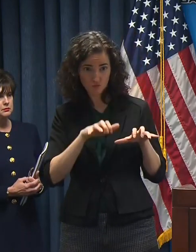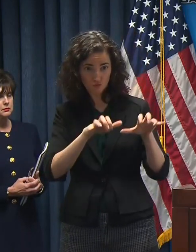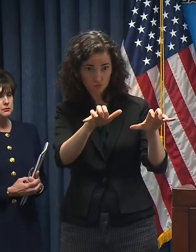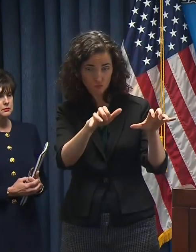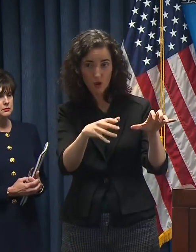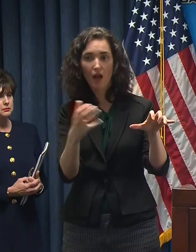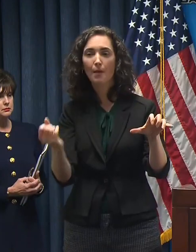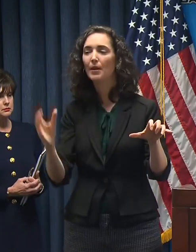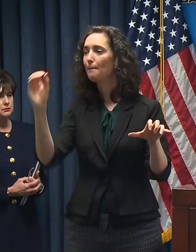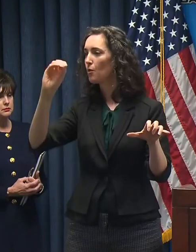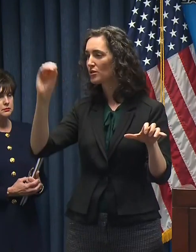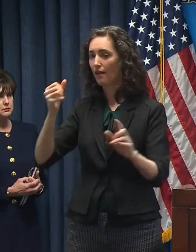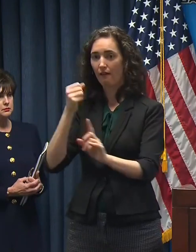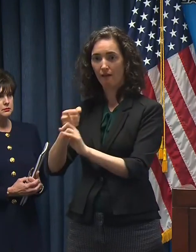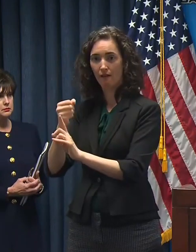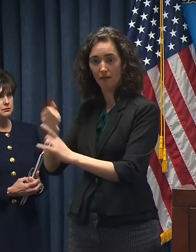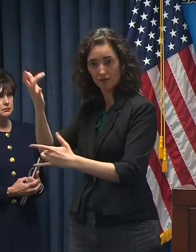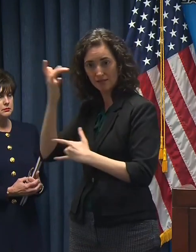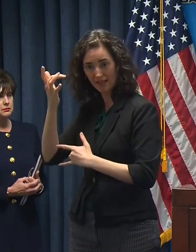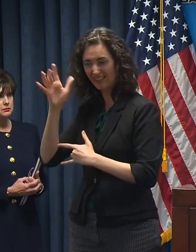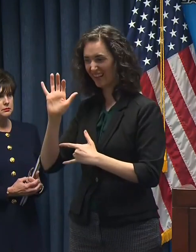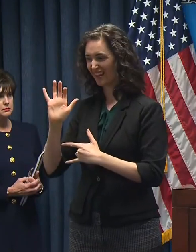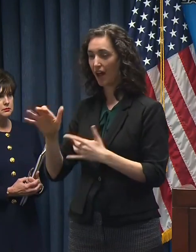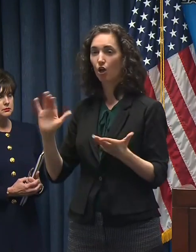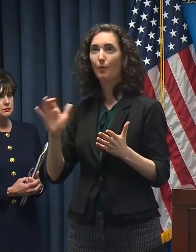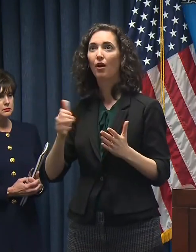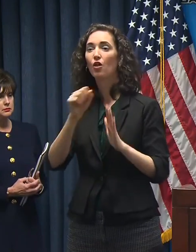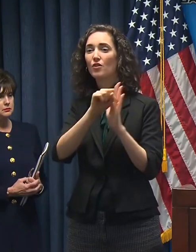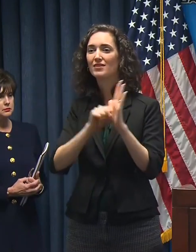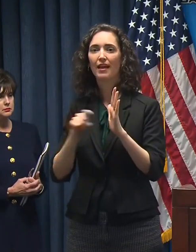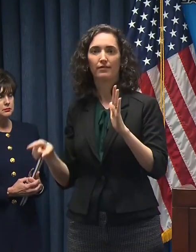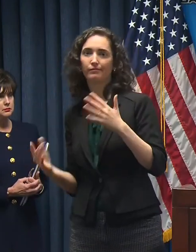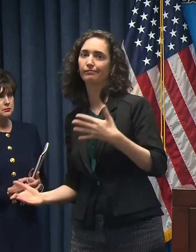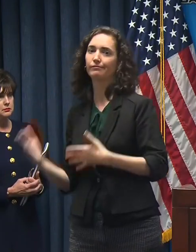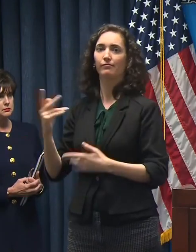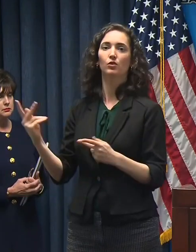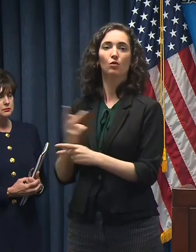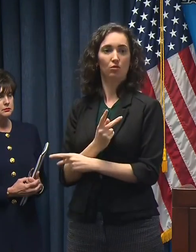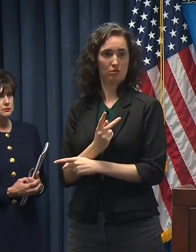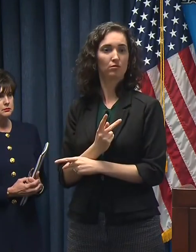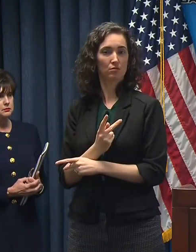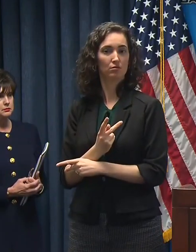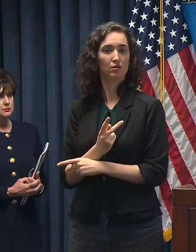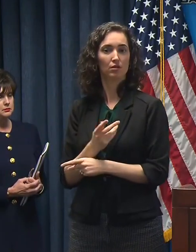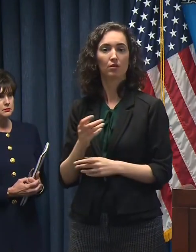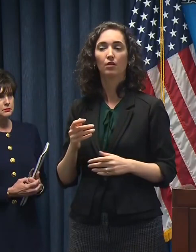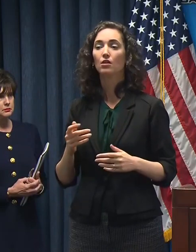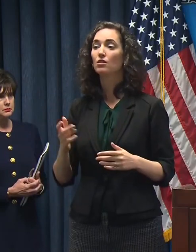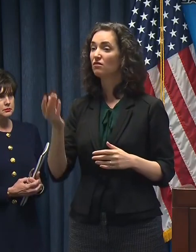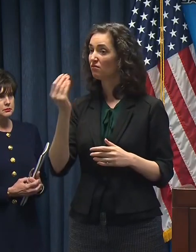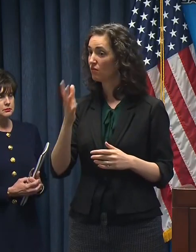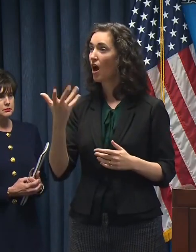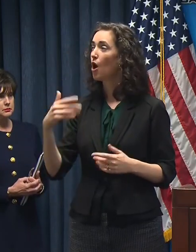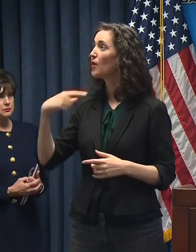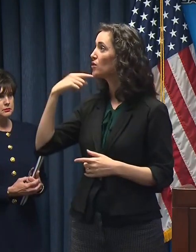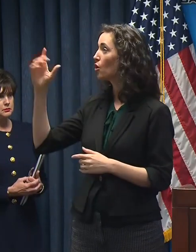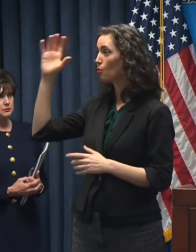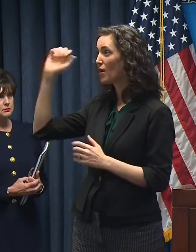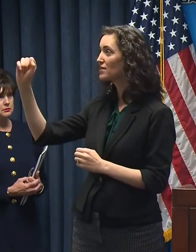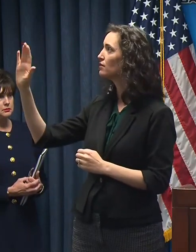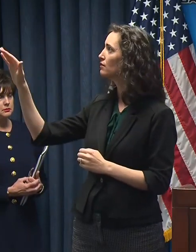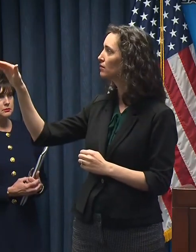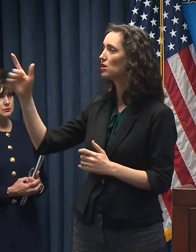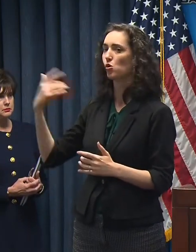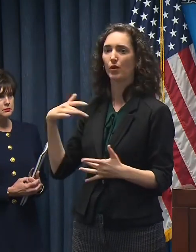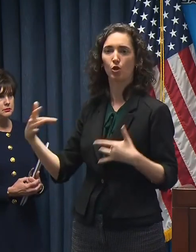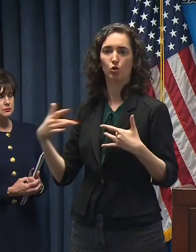So what I said to the president should surprise no one because I've always said that we're most concerned about exceeding our